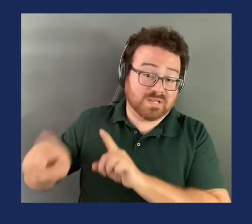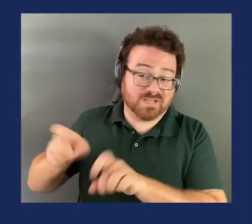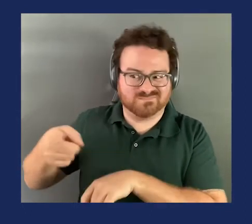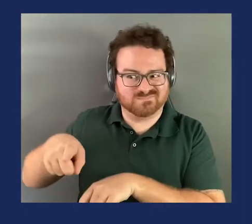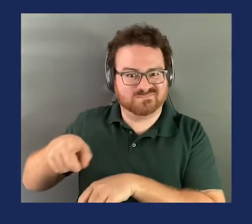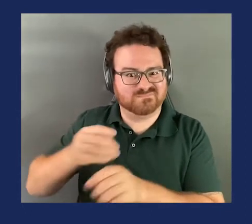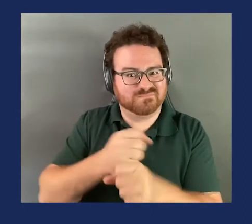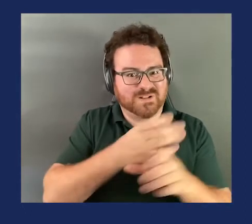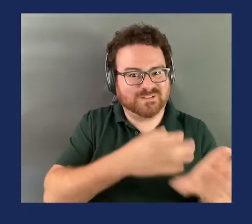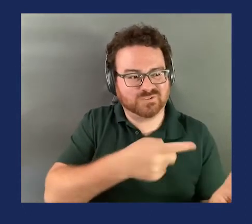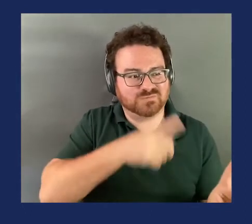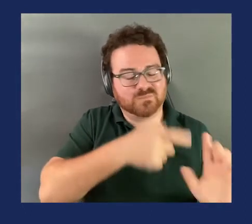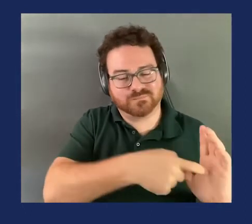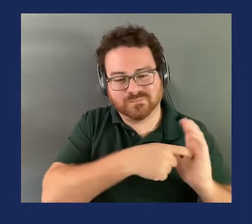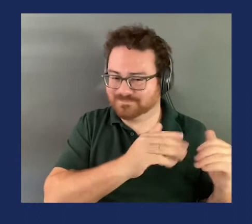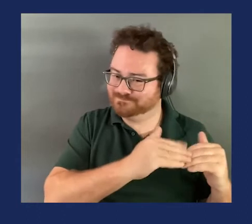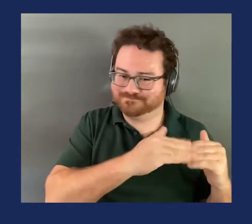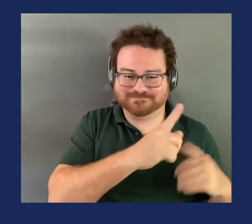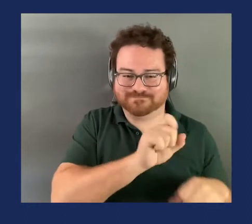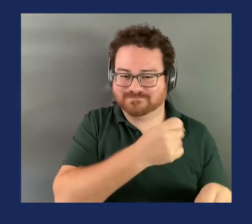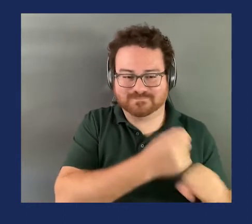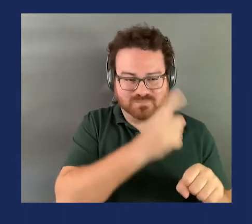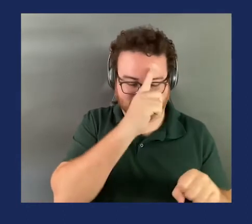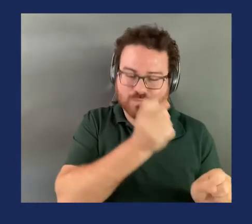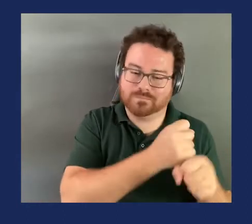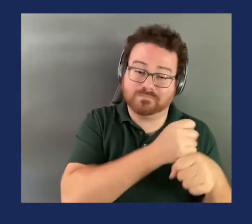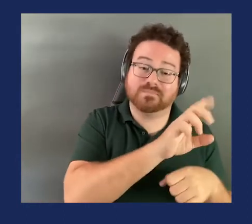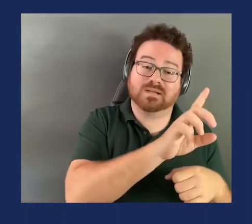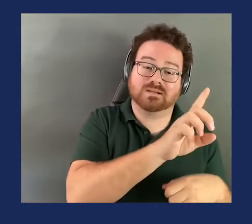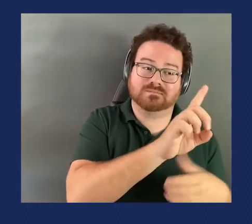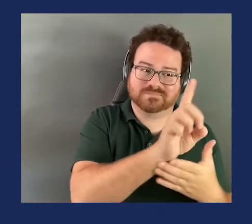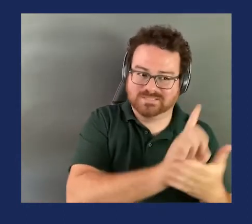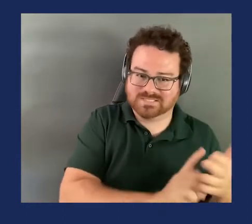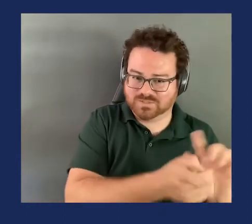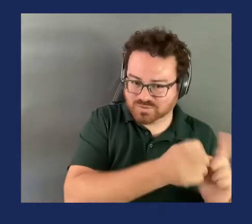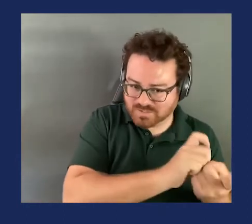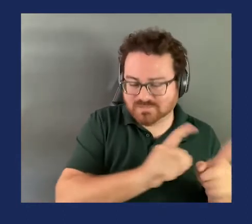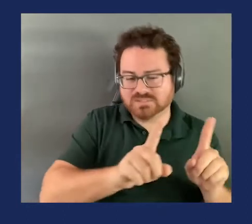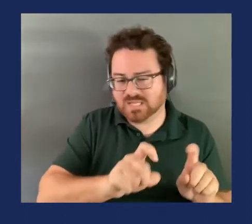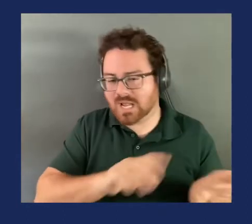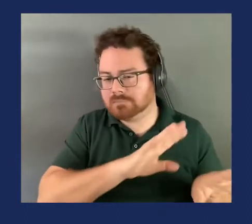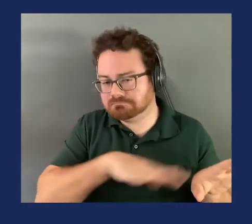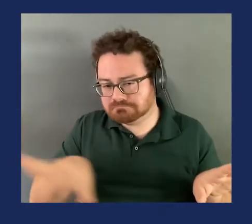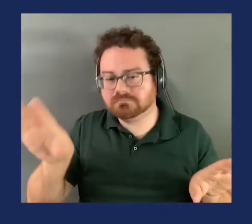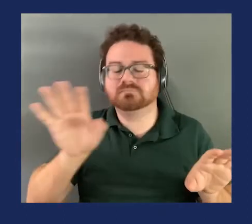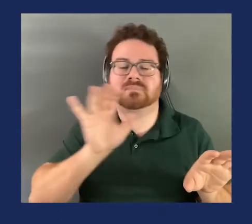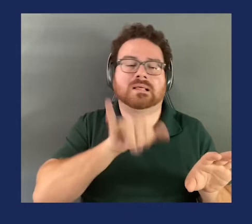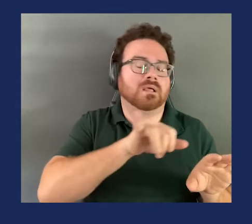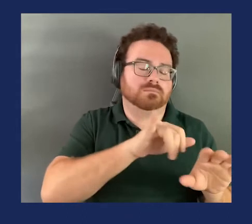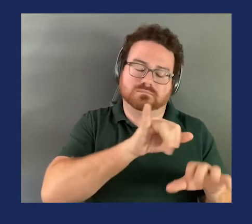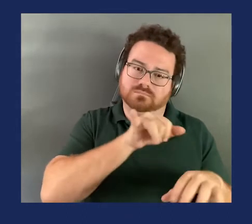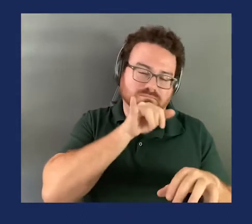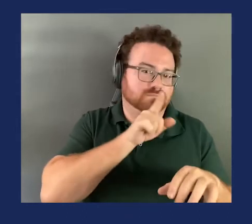make the design changes and test. And that's all, you know, somewhat involved. And here,